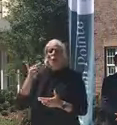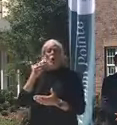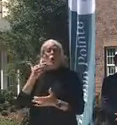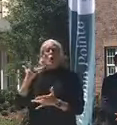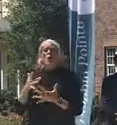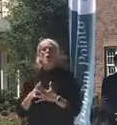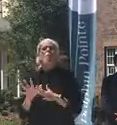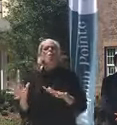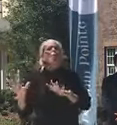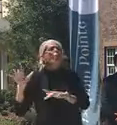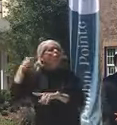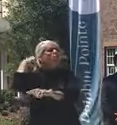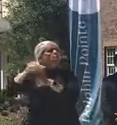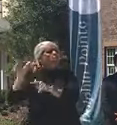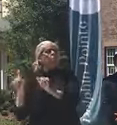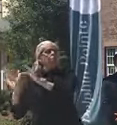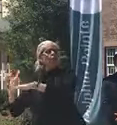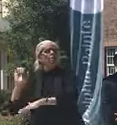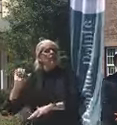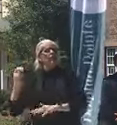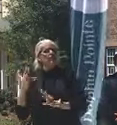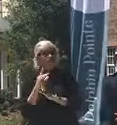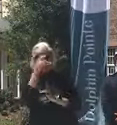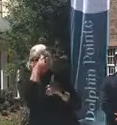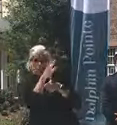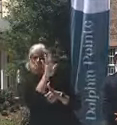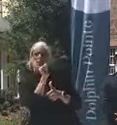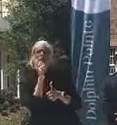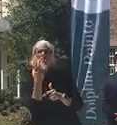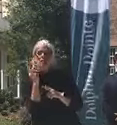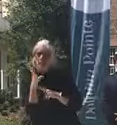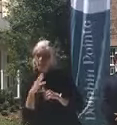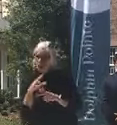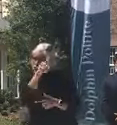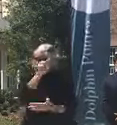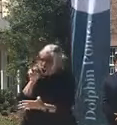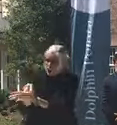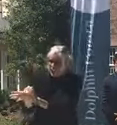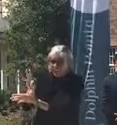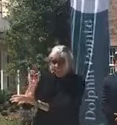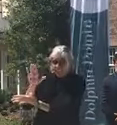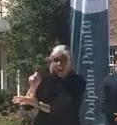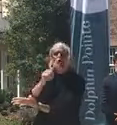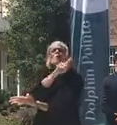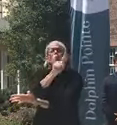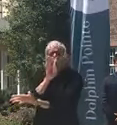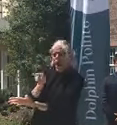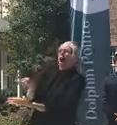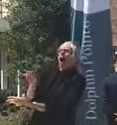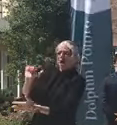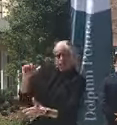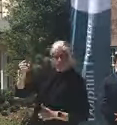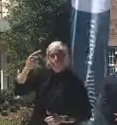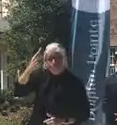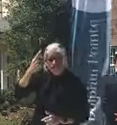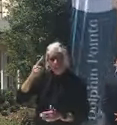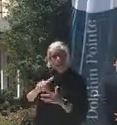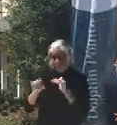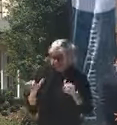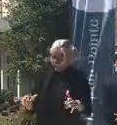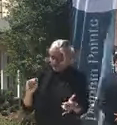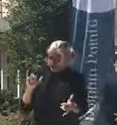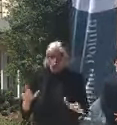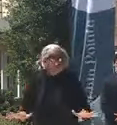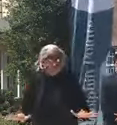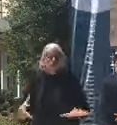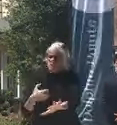that. We have the facts. And if you follow the facts over the narrative, then you're going to be much better off. But that's what the mayor did here. And I